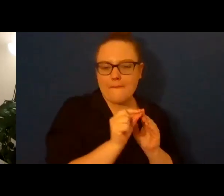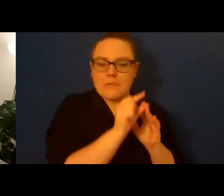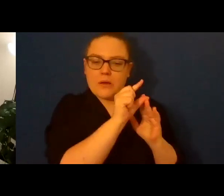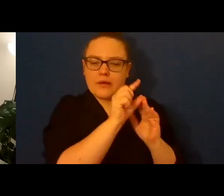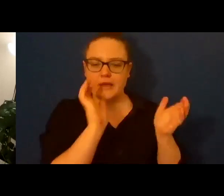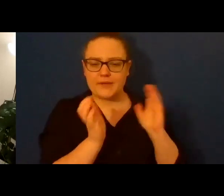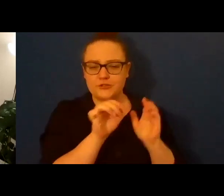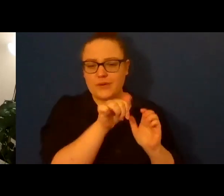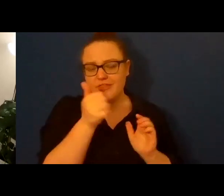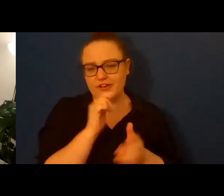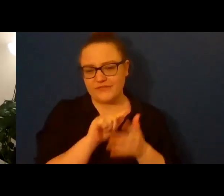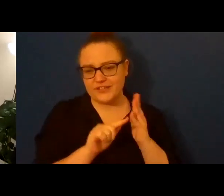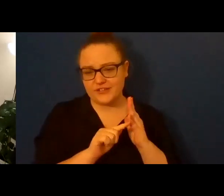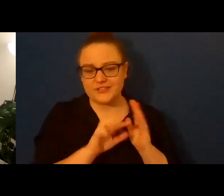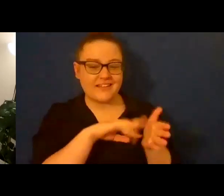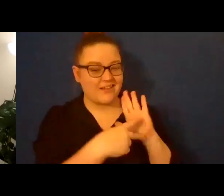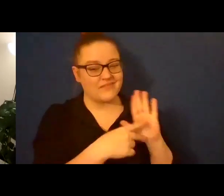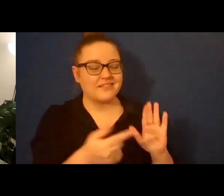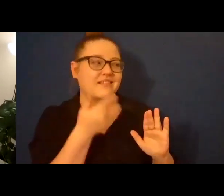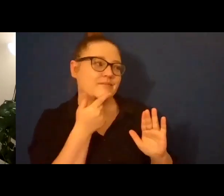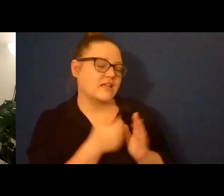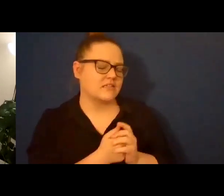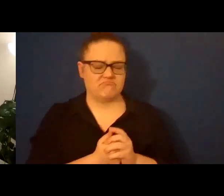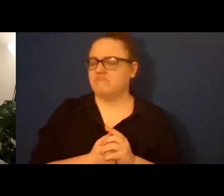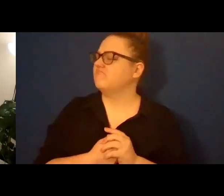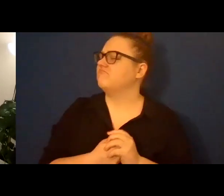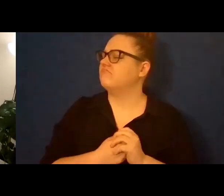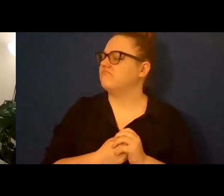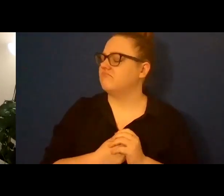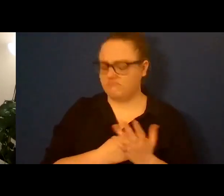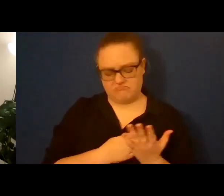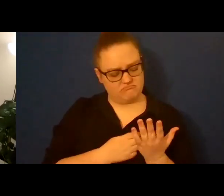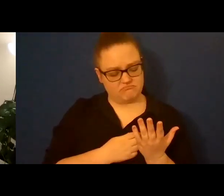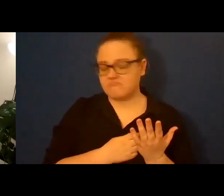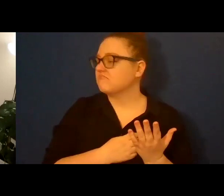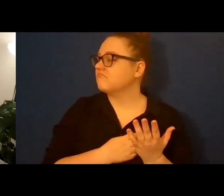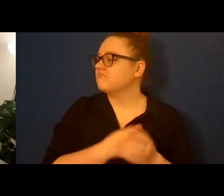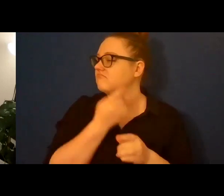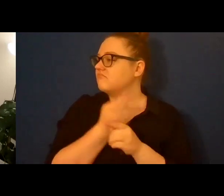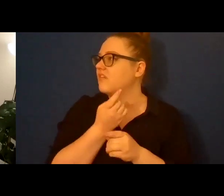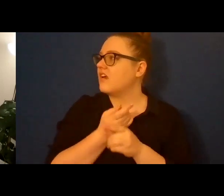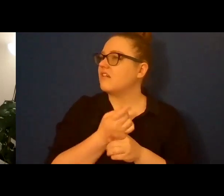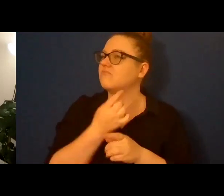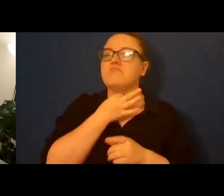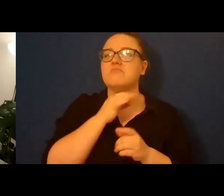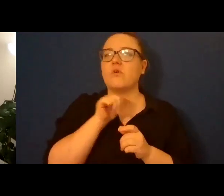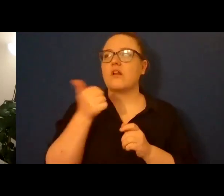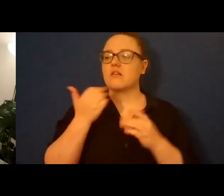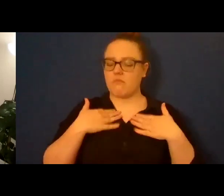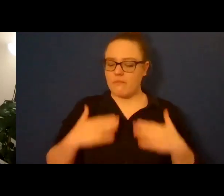She was right. What else might my body reveal about me that even I didn't know? The thought crept through me like a shadow.